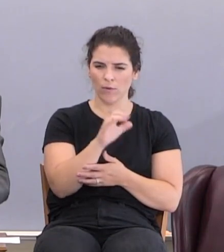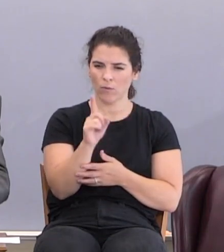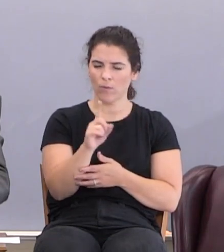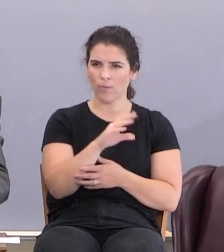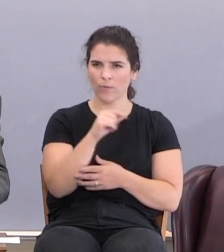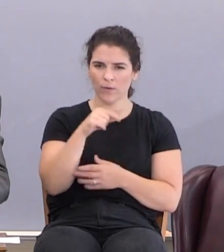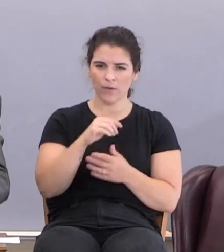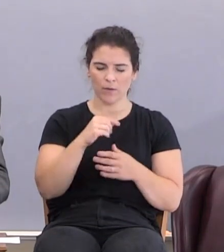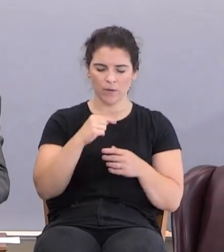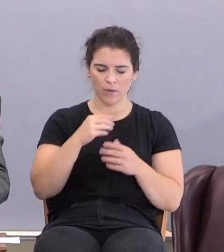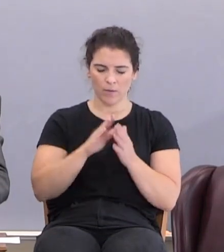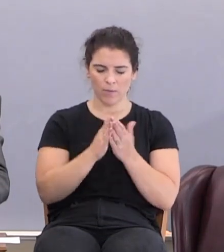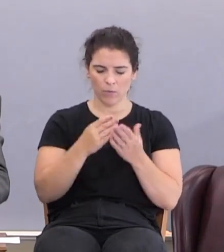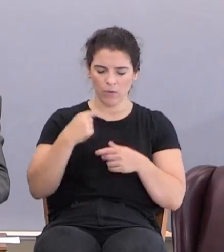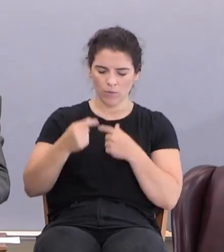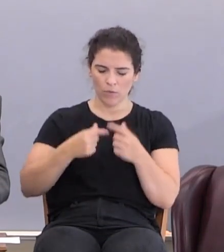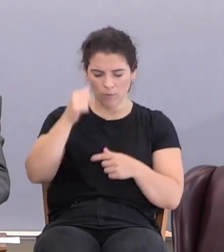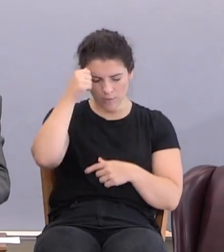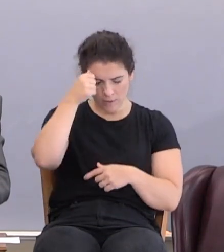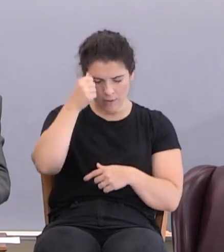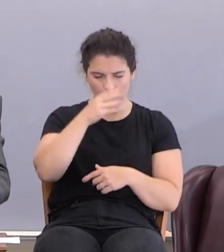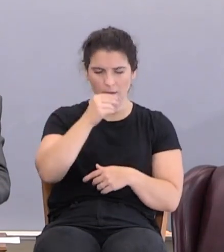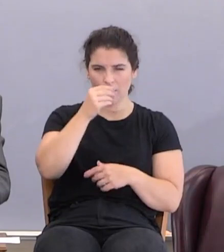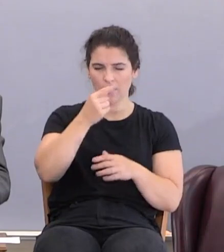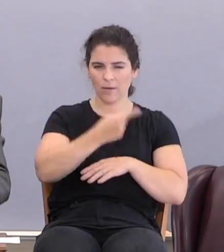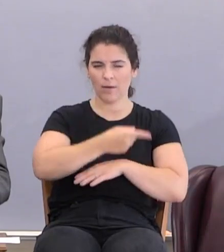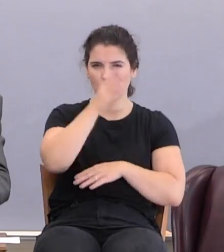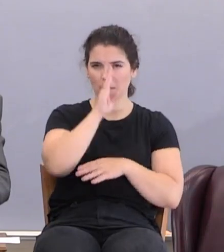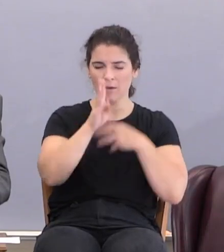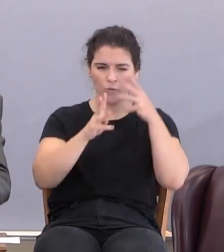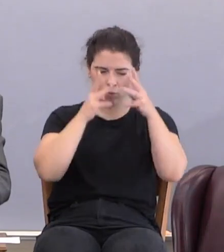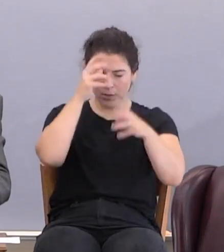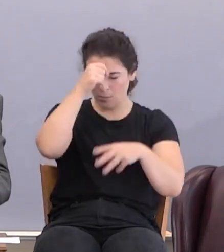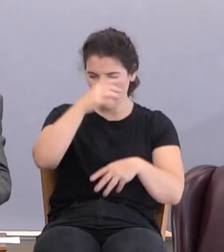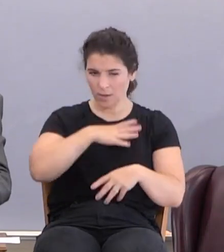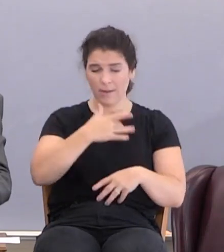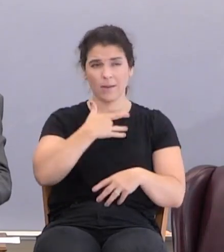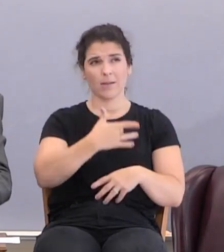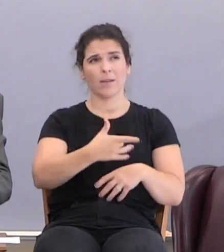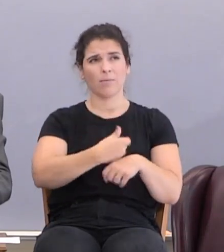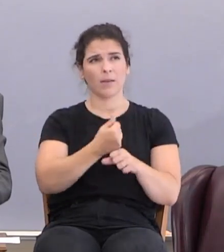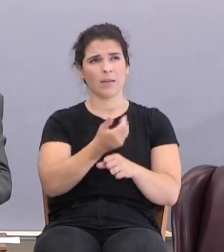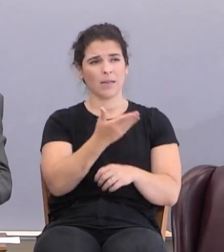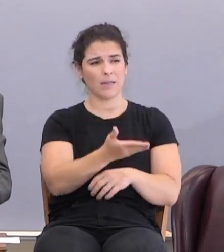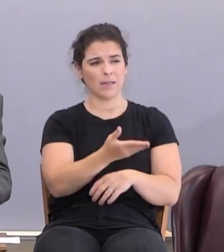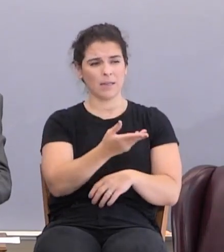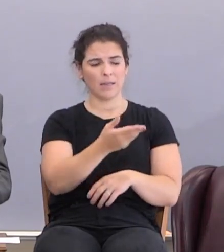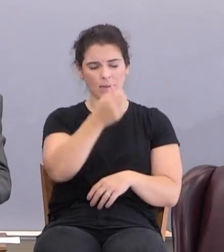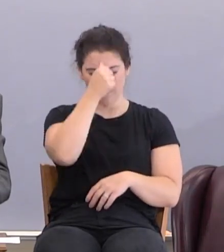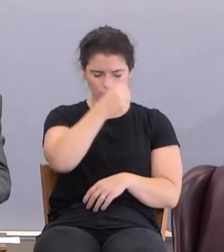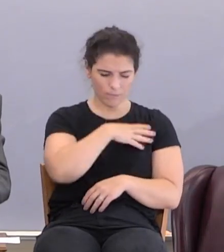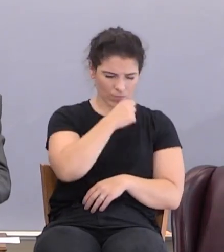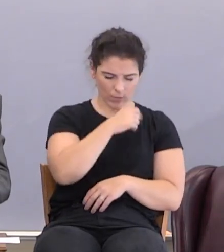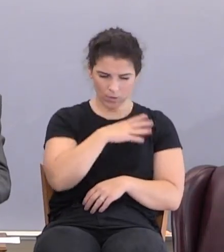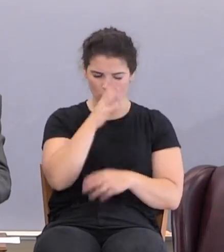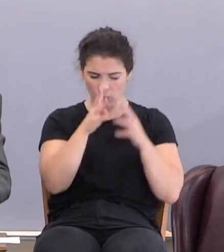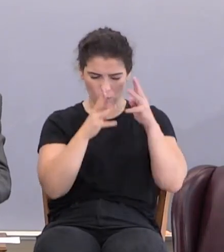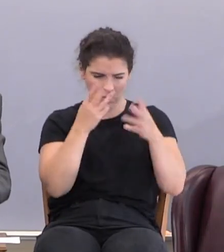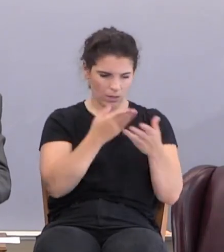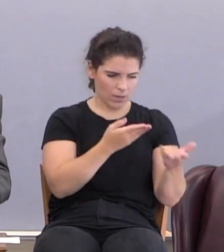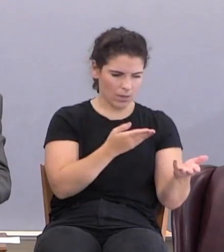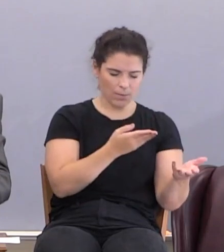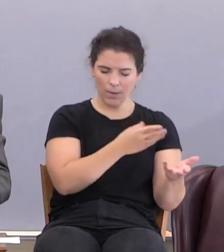and this is the book of the generation of Adam. In the days of God created man, in the likeness of God made he him. Male and female created he them.